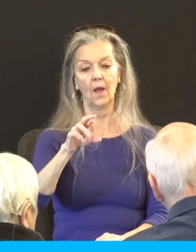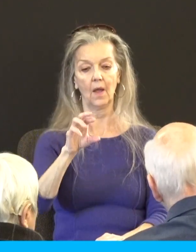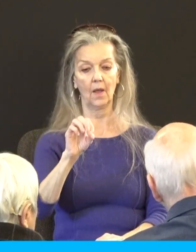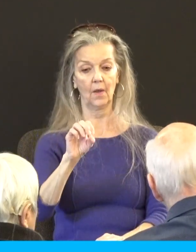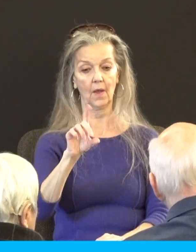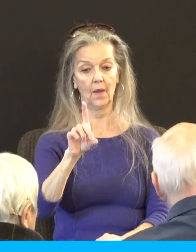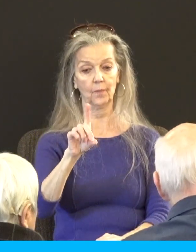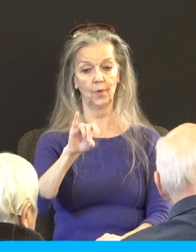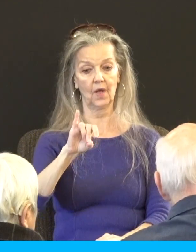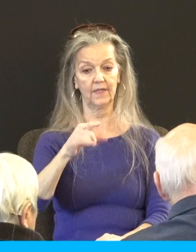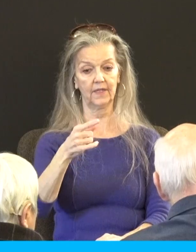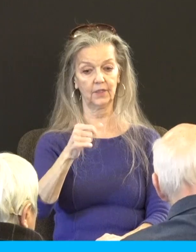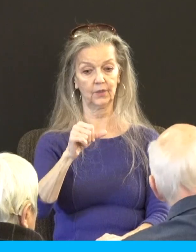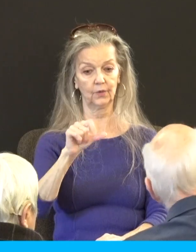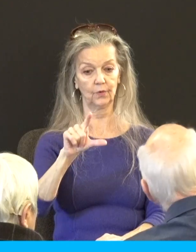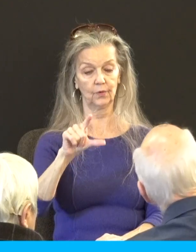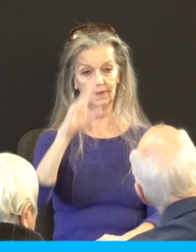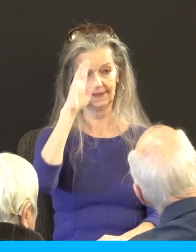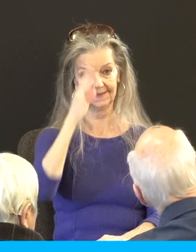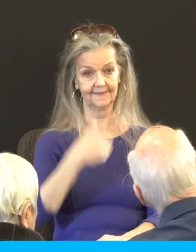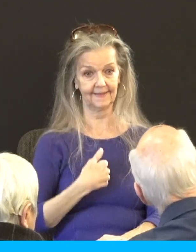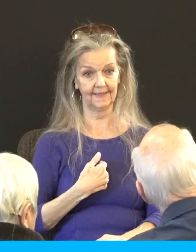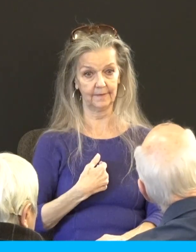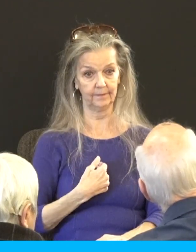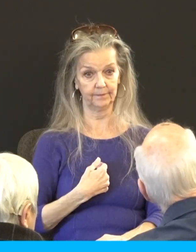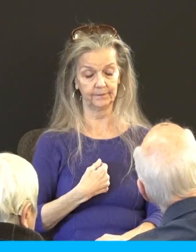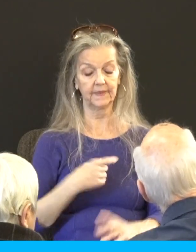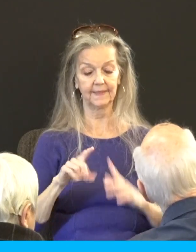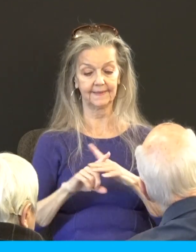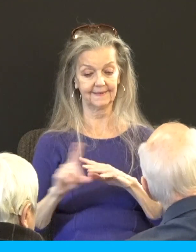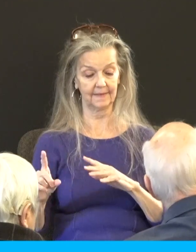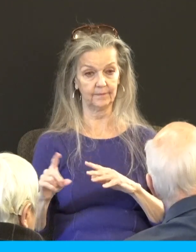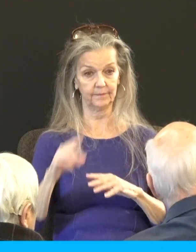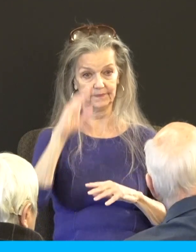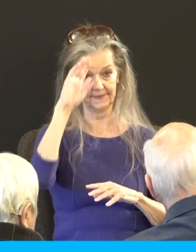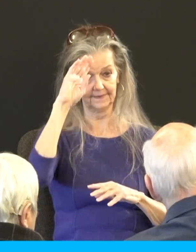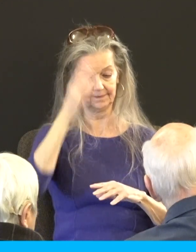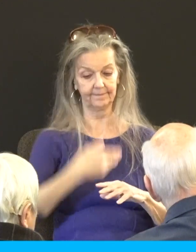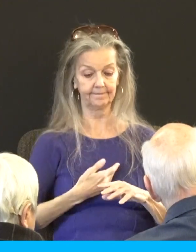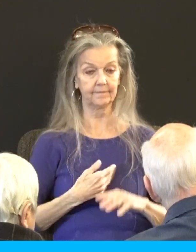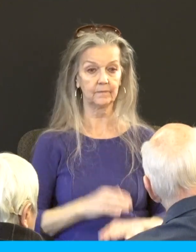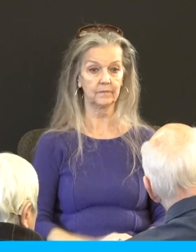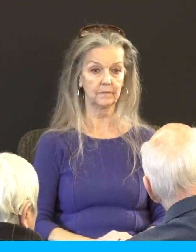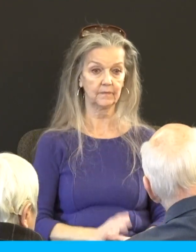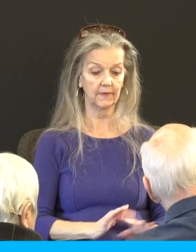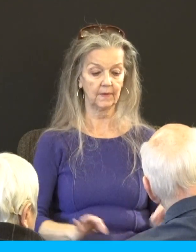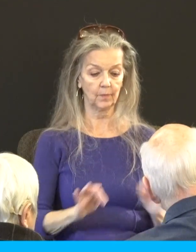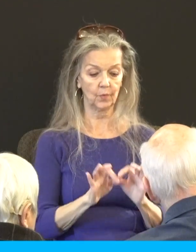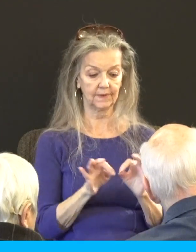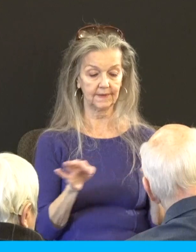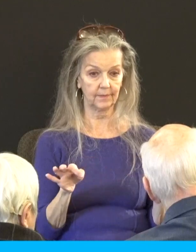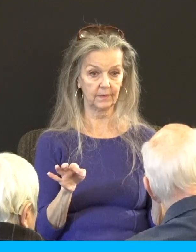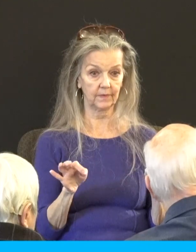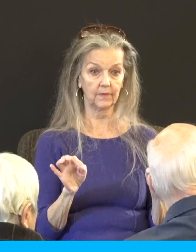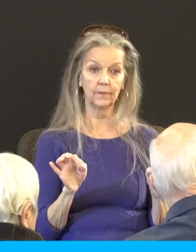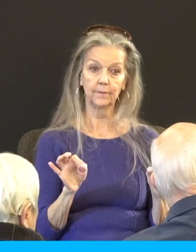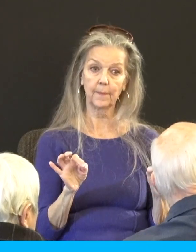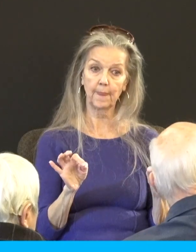Luke 15 one of the most important statements in that story is where it says the prodigal